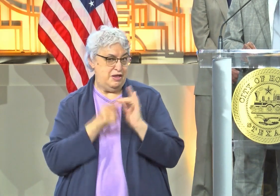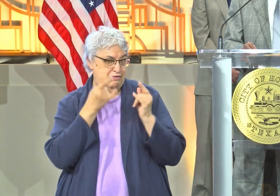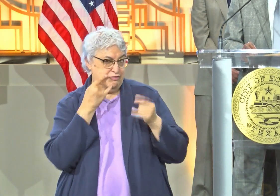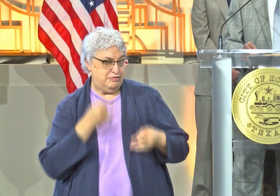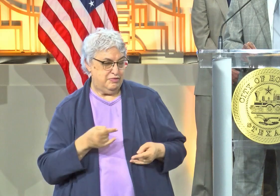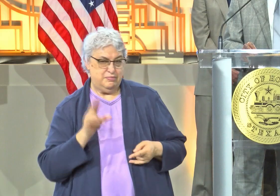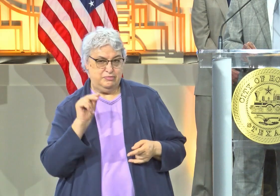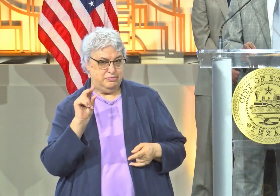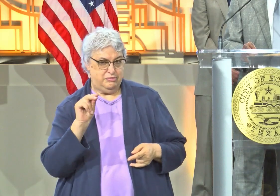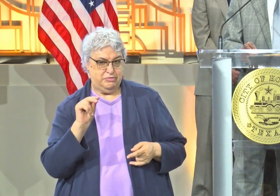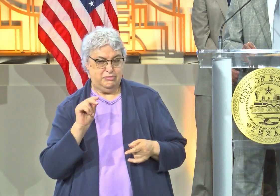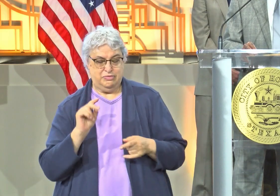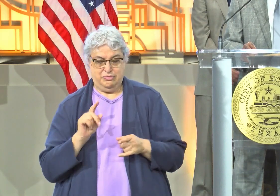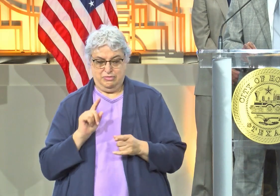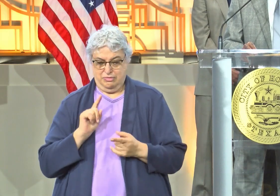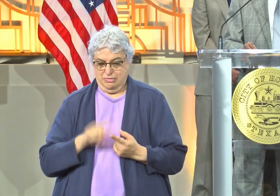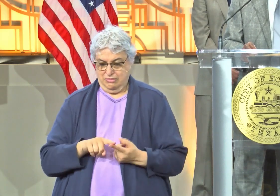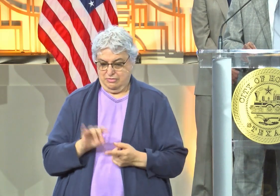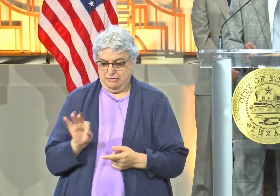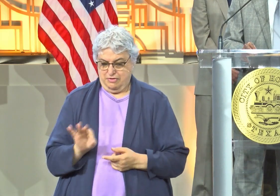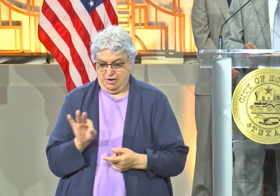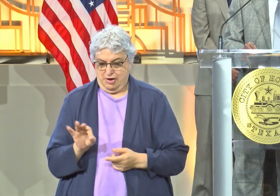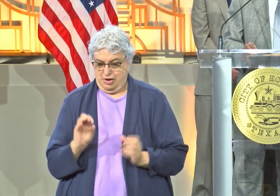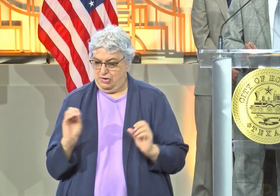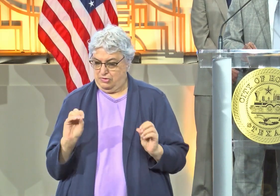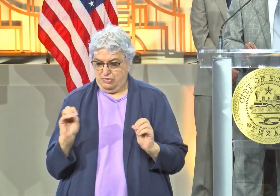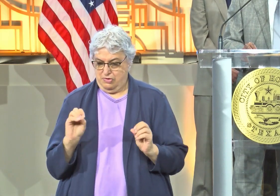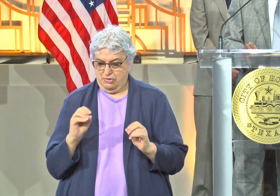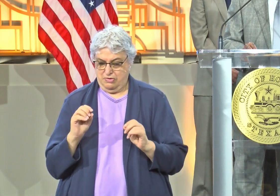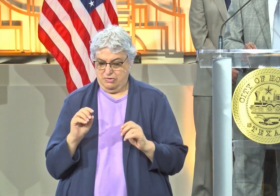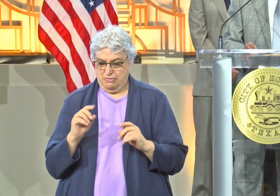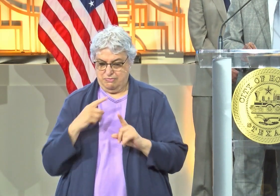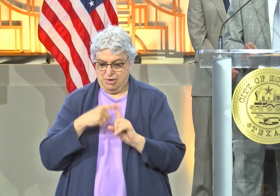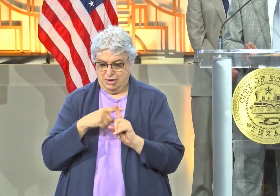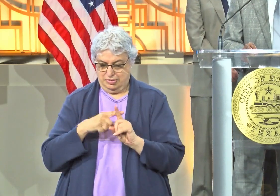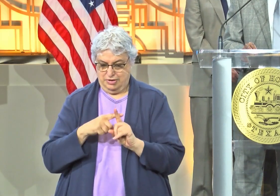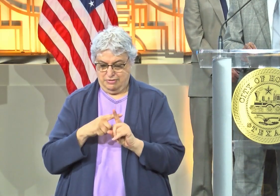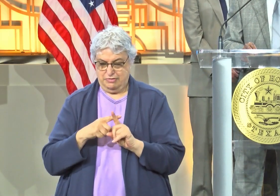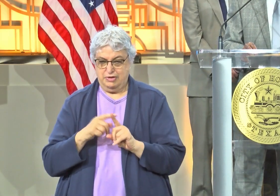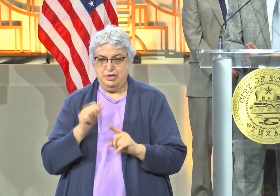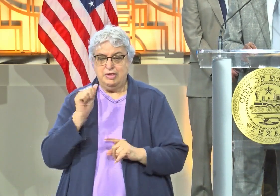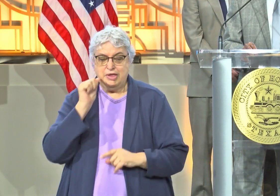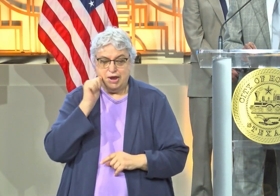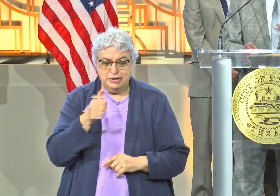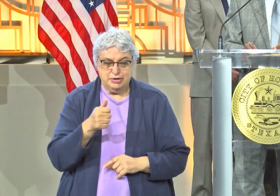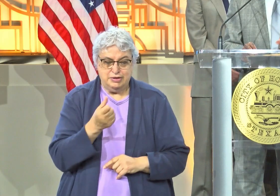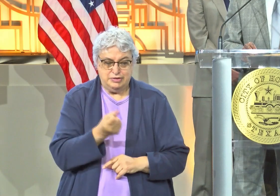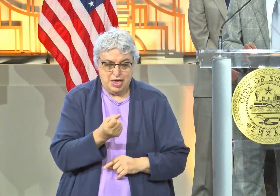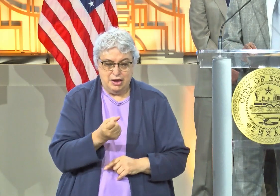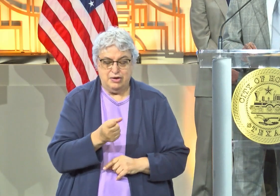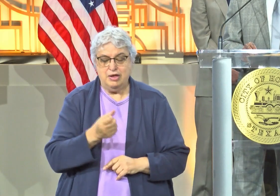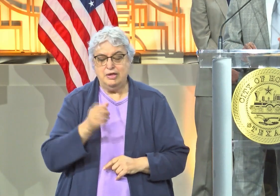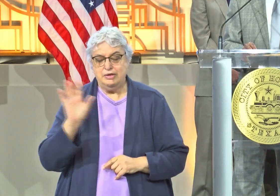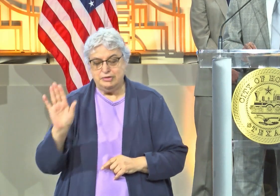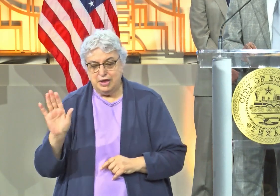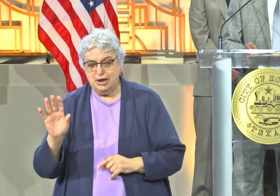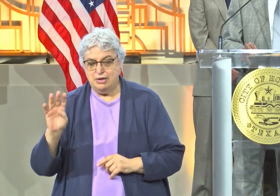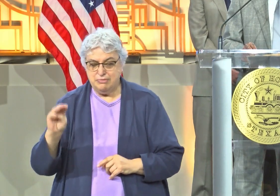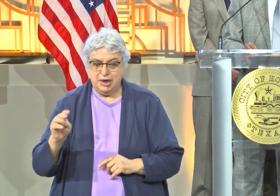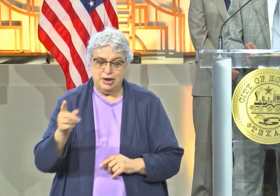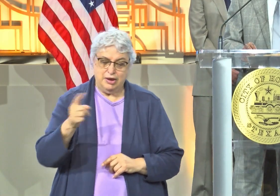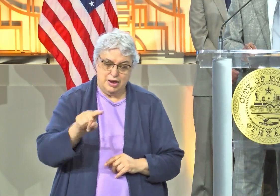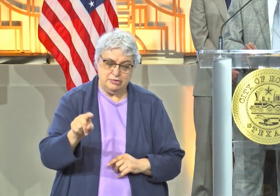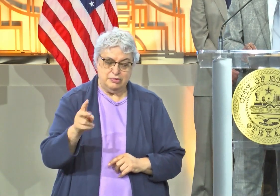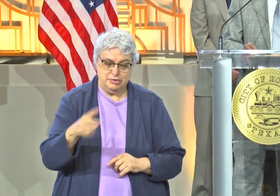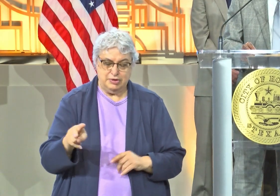simply means up to the point that I got tested, I was negative. But it's also important that the day after and the day after that and the week after